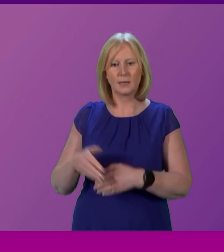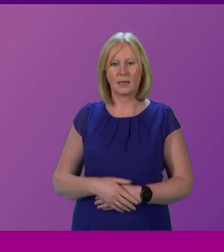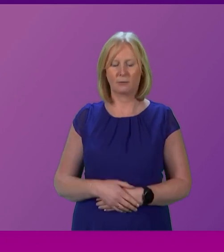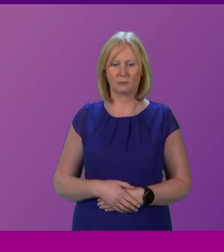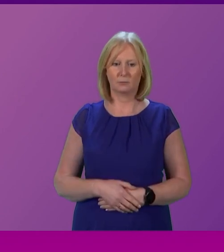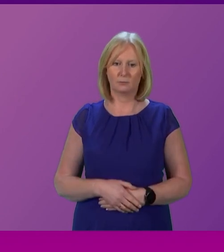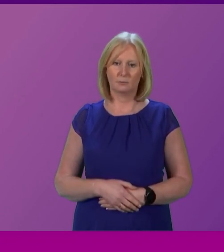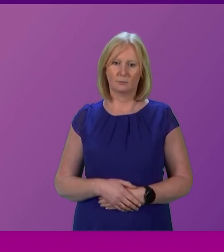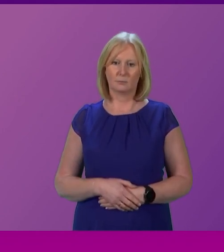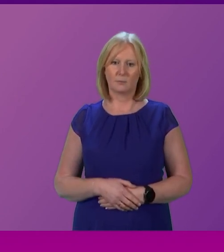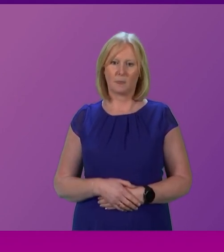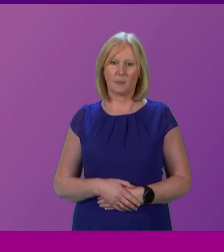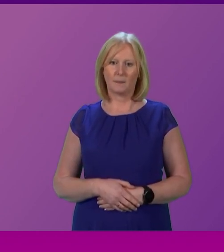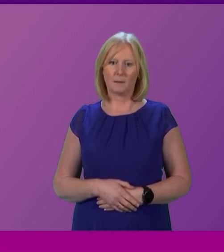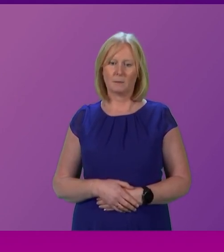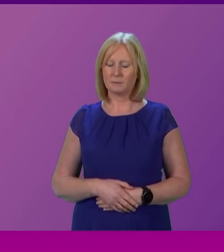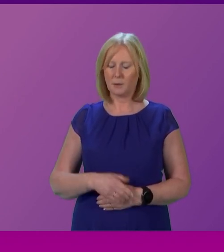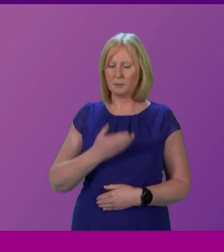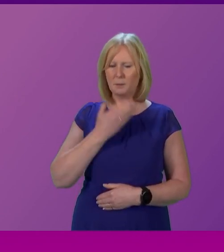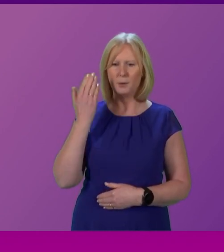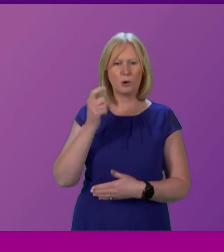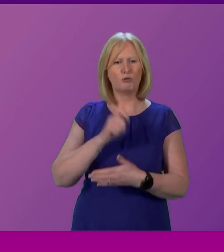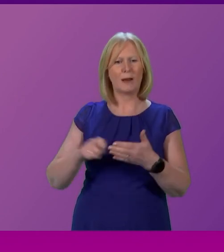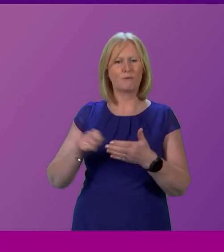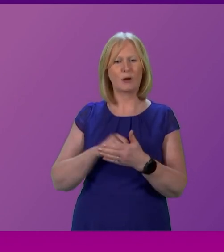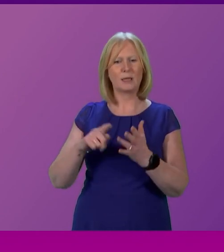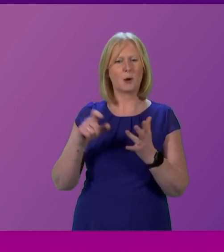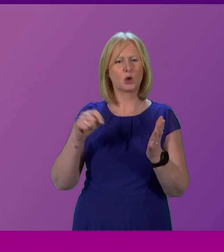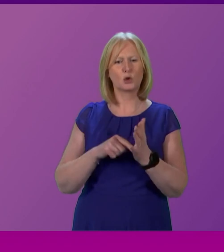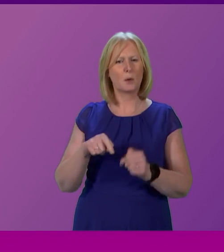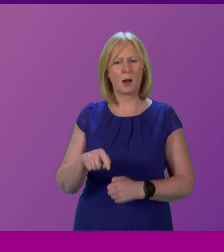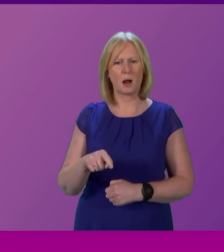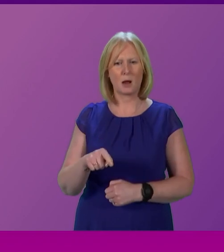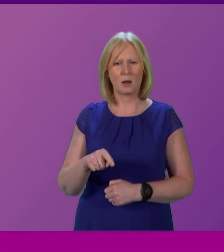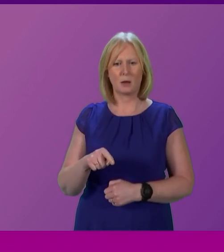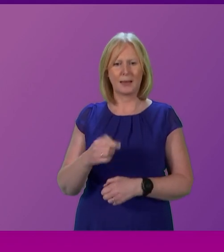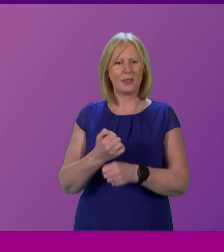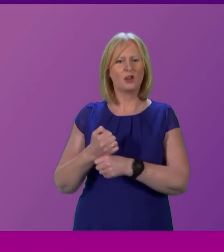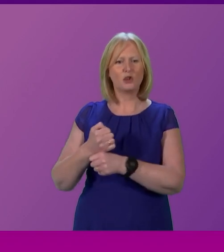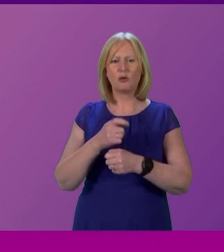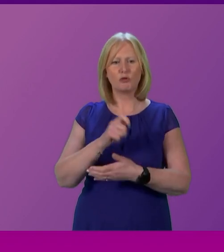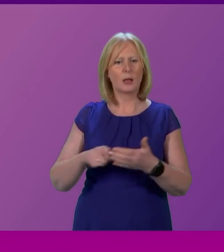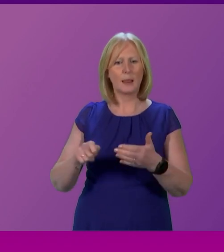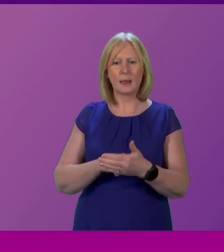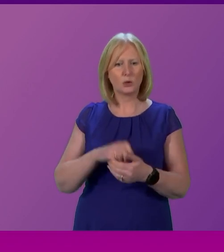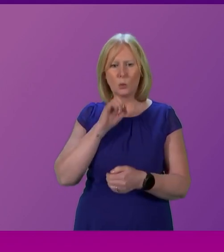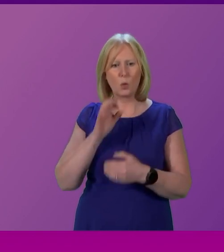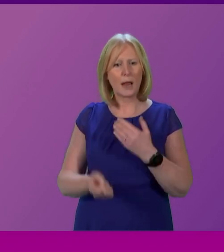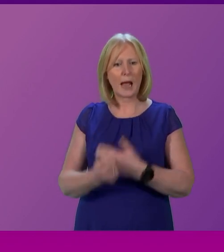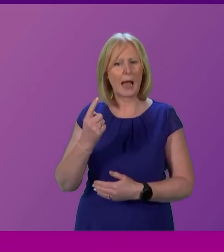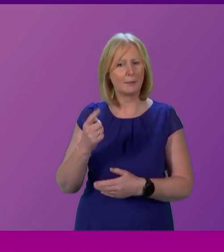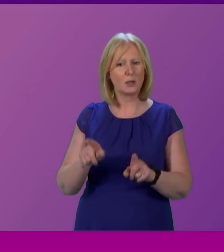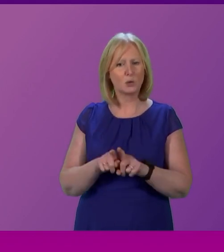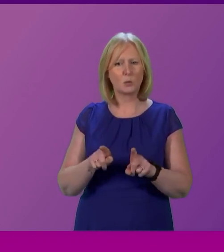-believe, Deputy Presiding Officer. Because there isn't going to be a referendum in October. the general election won't take its place either. Indeed it is an act